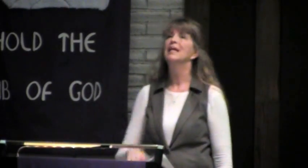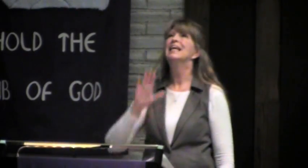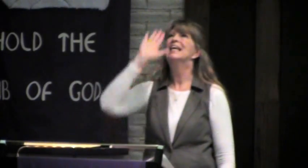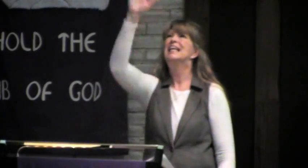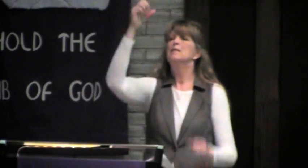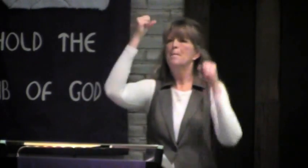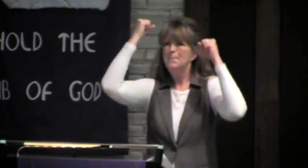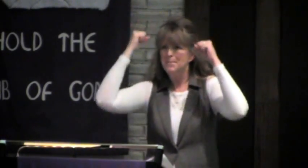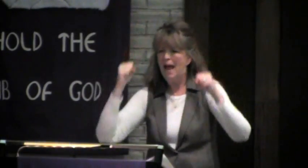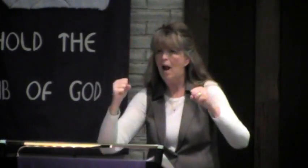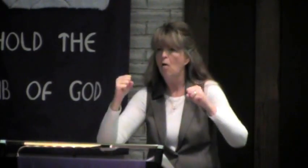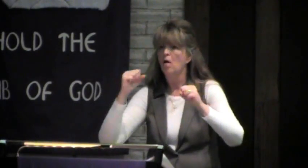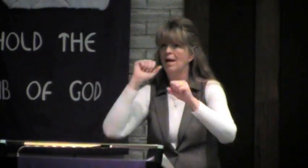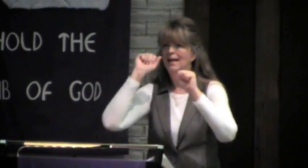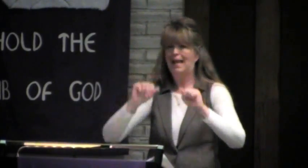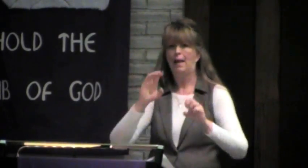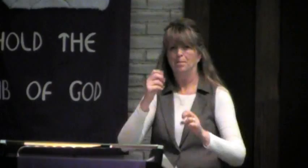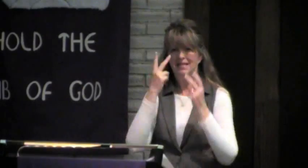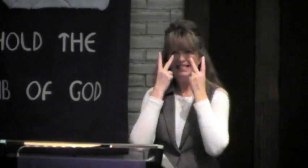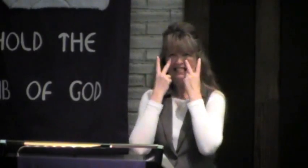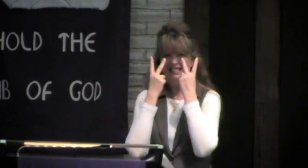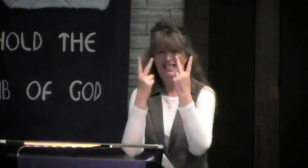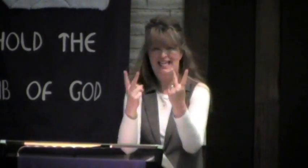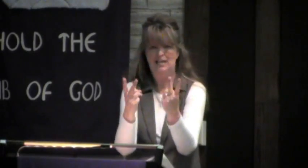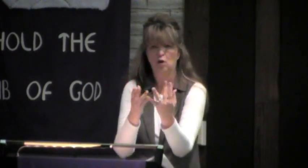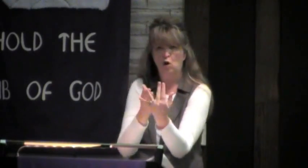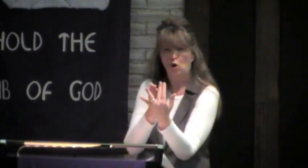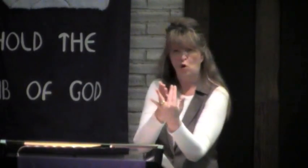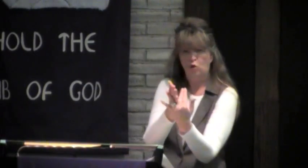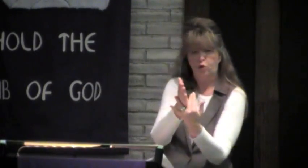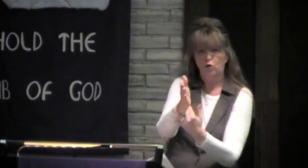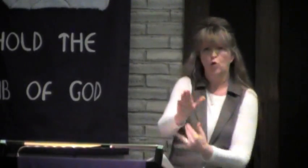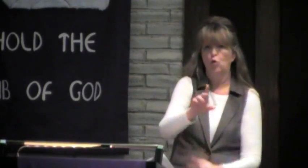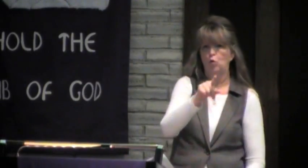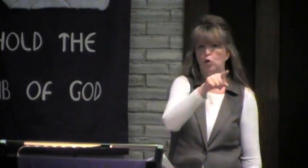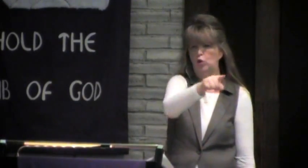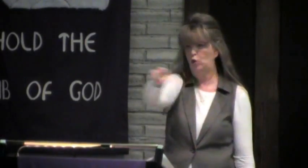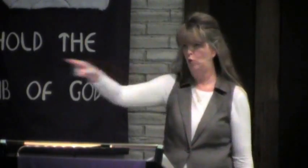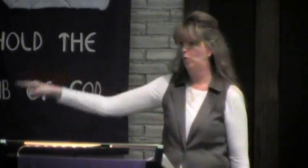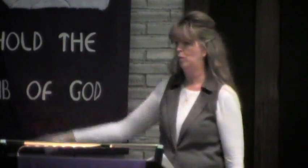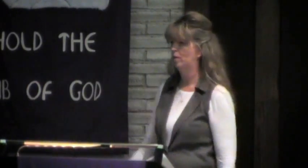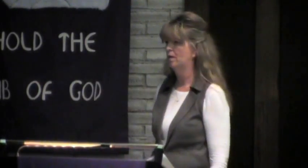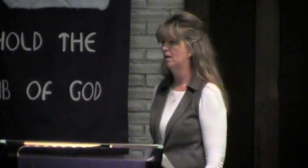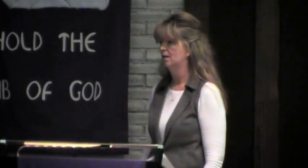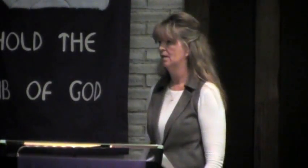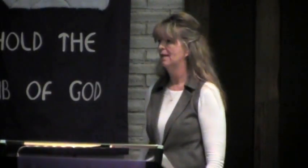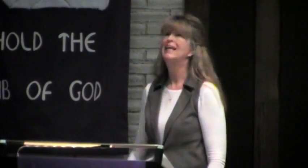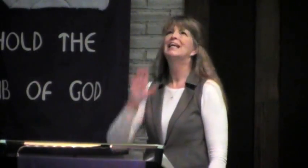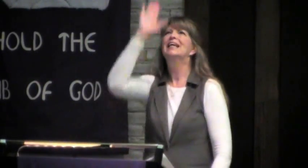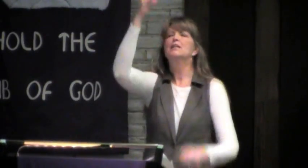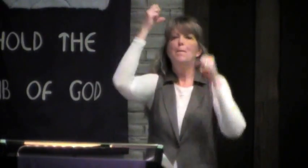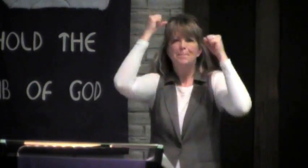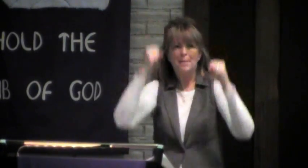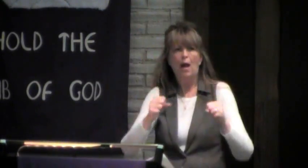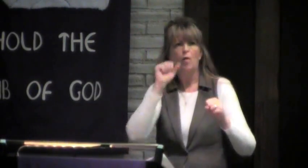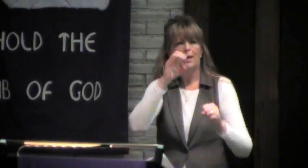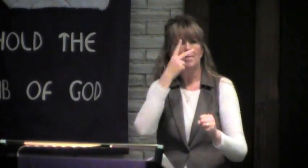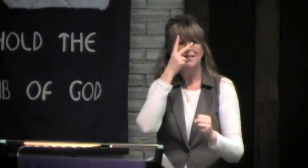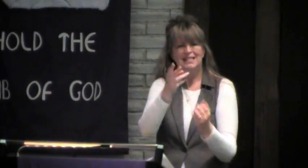That his power can be seen through you. That